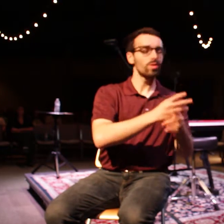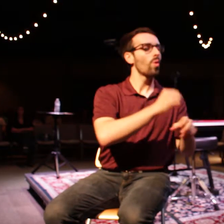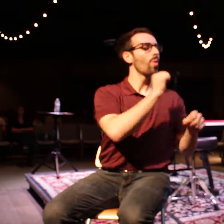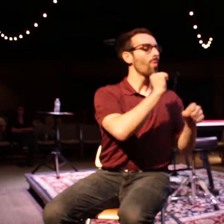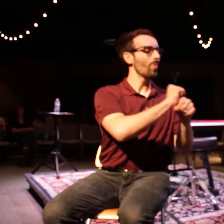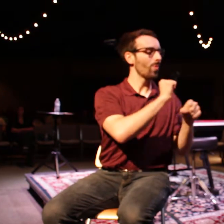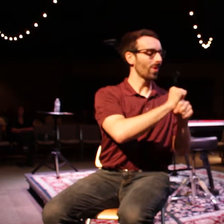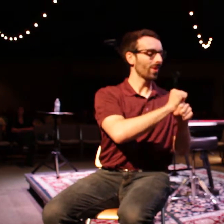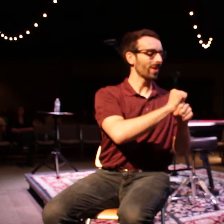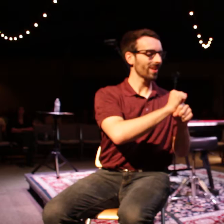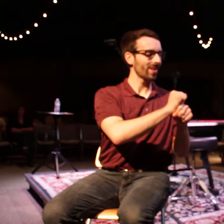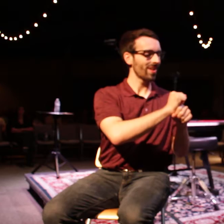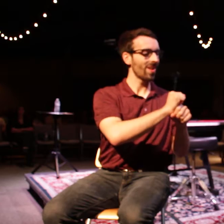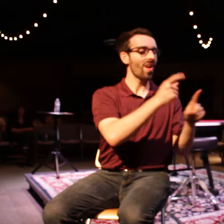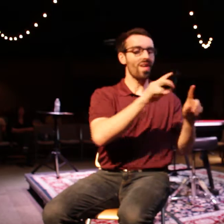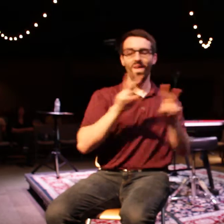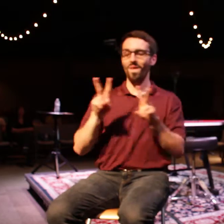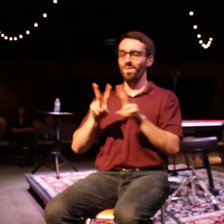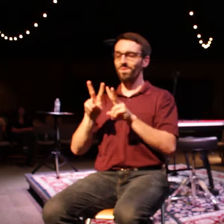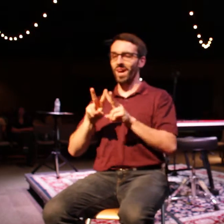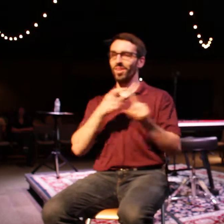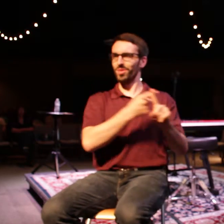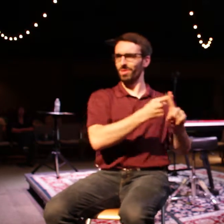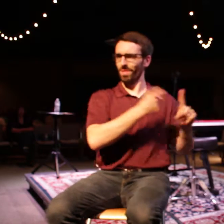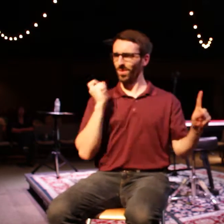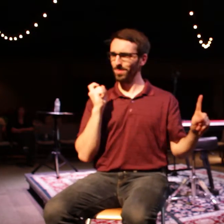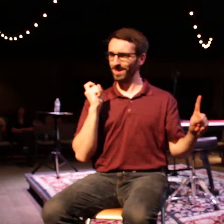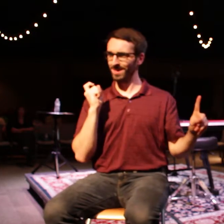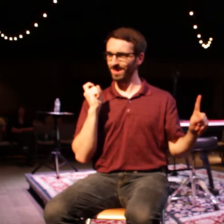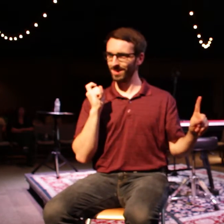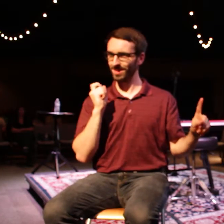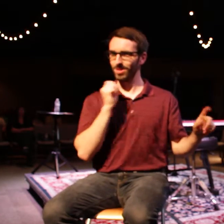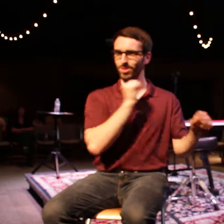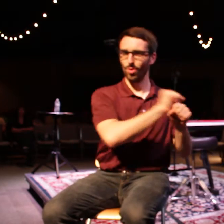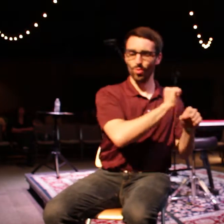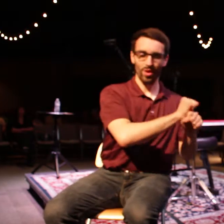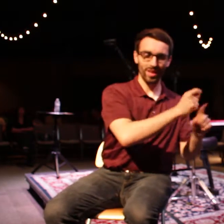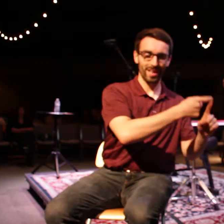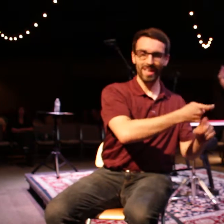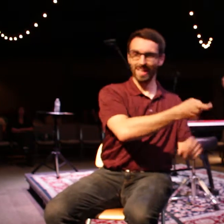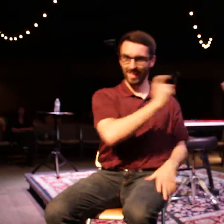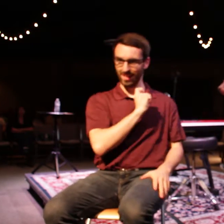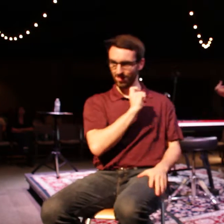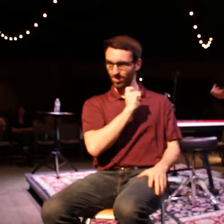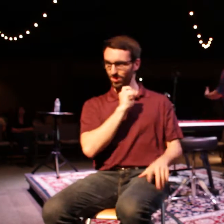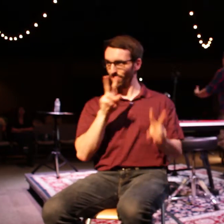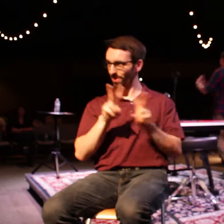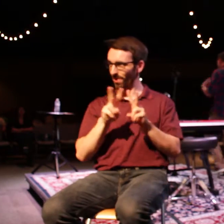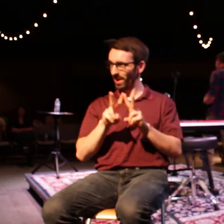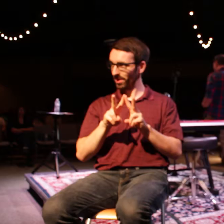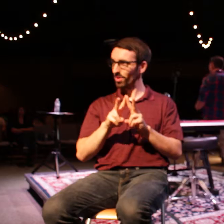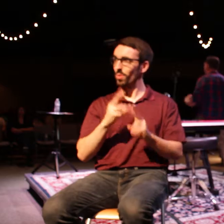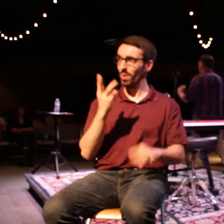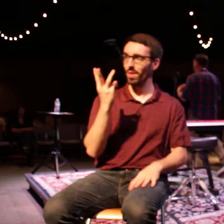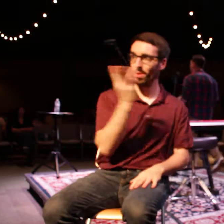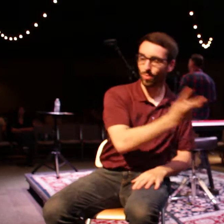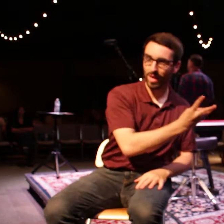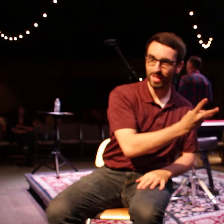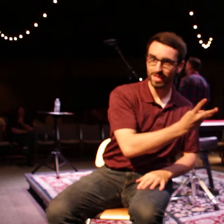That's how most of us engage our jobs, our work. We have this sense, my value, especially in the West, in America, my value comes from